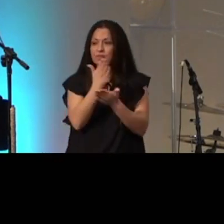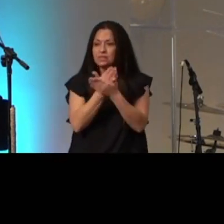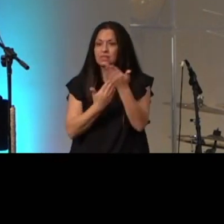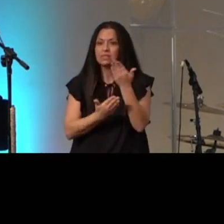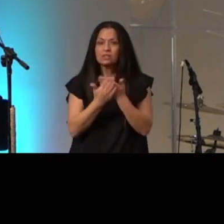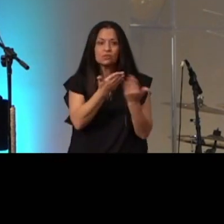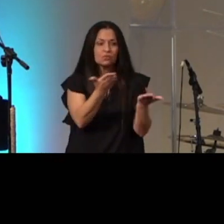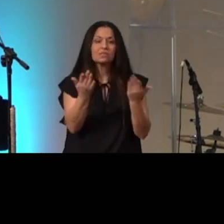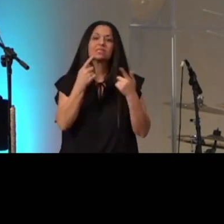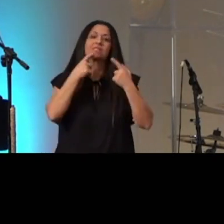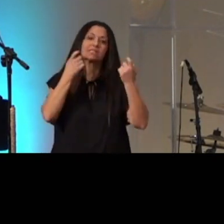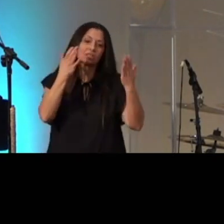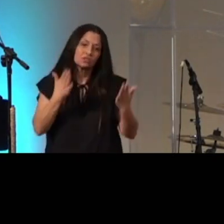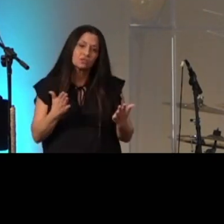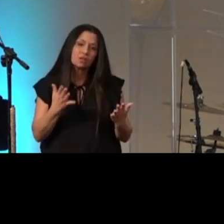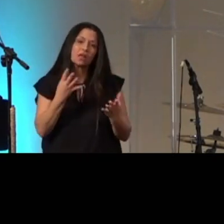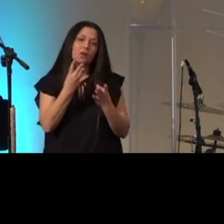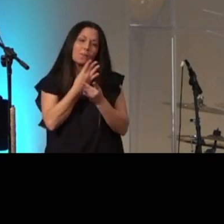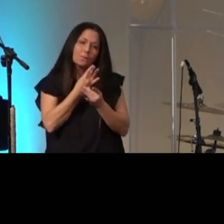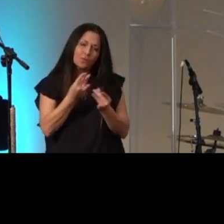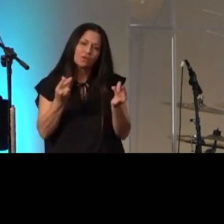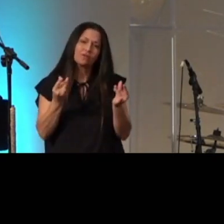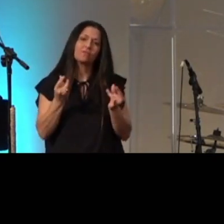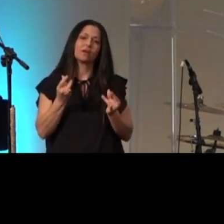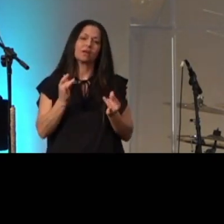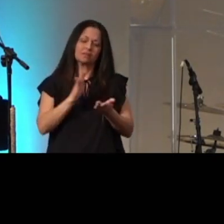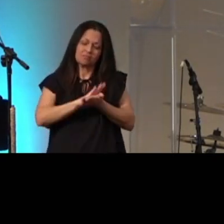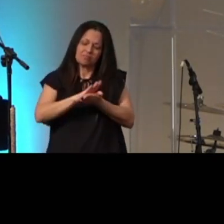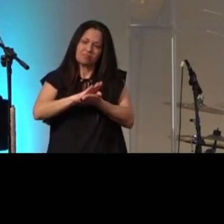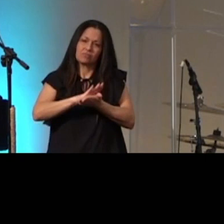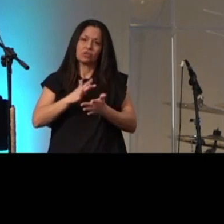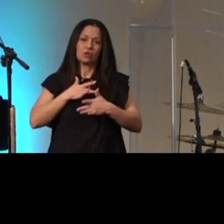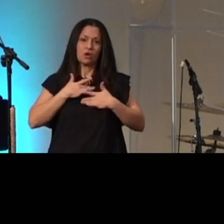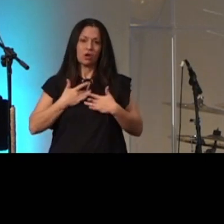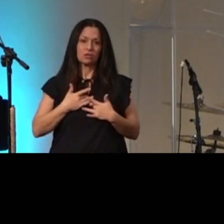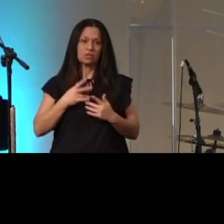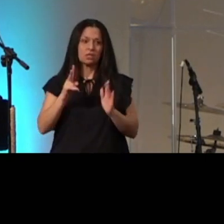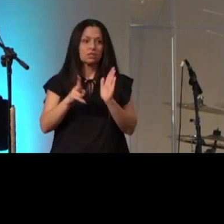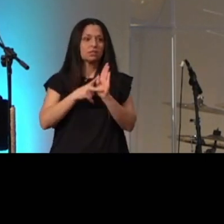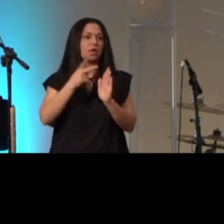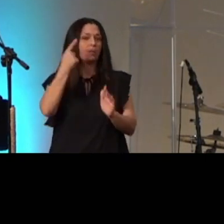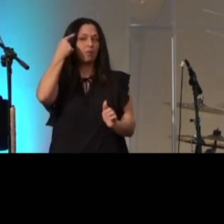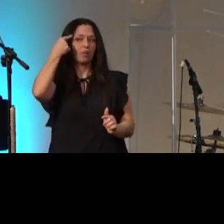you sinners and purify your hearts you double minded